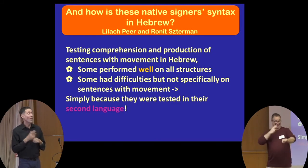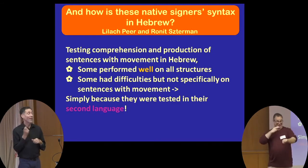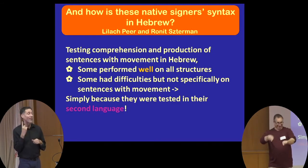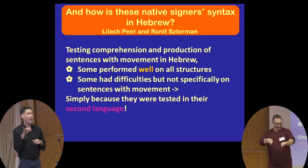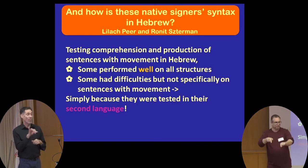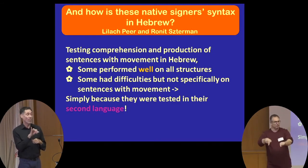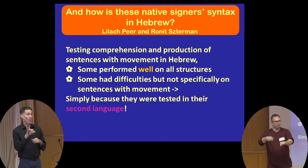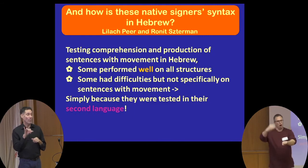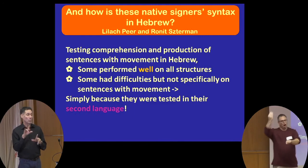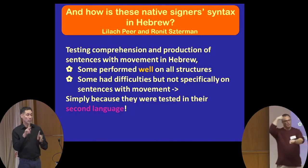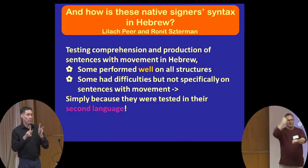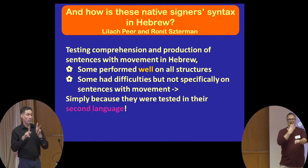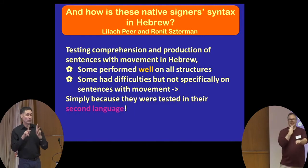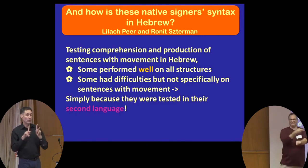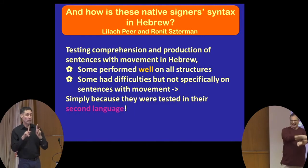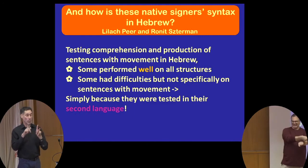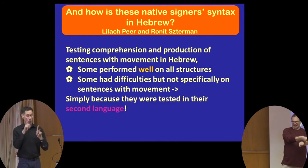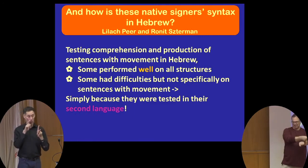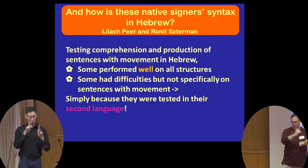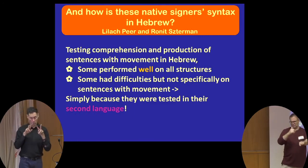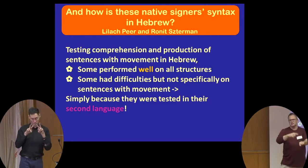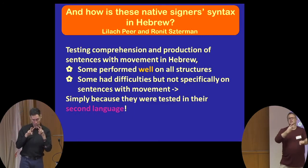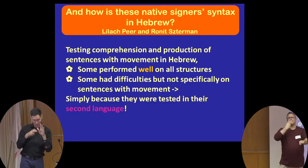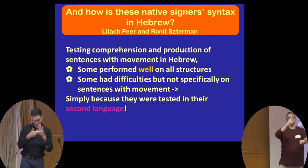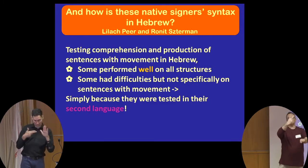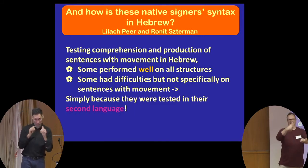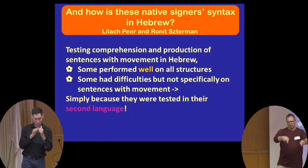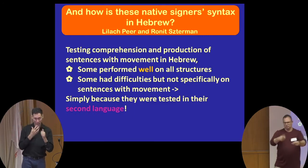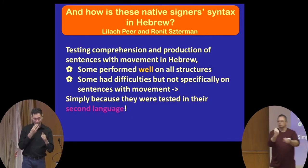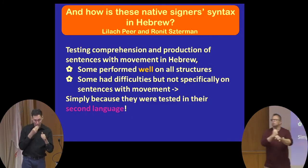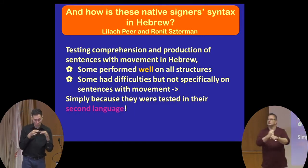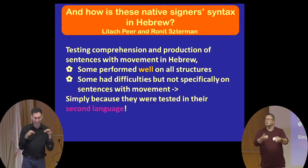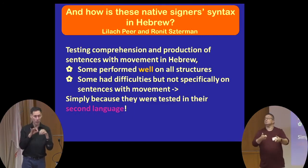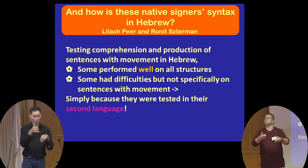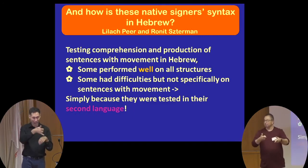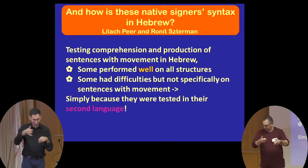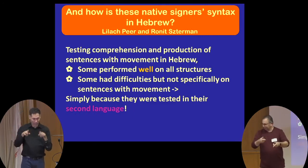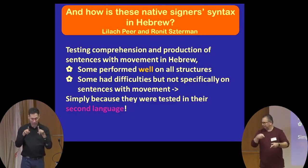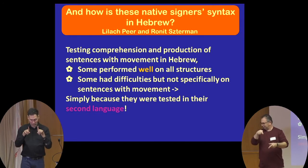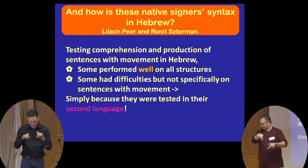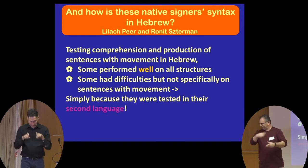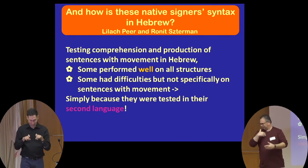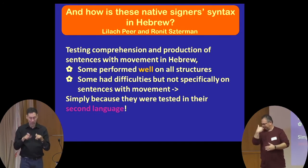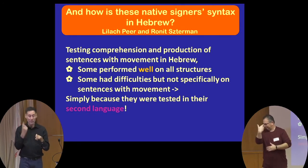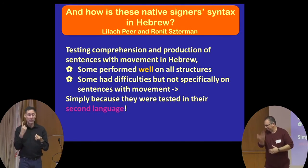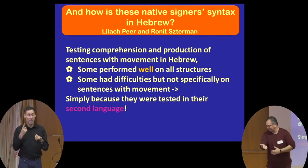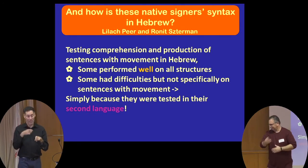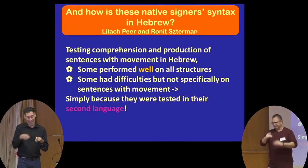sometimes diagnosed using Hebrew tests or Arabic tests. So they are signers. Their native language is sign language.